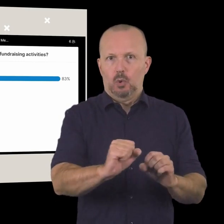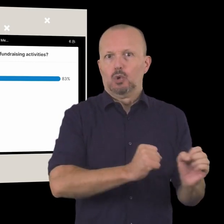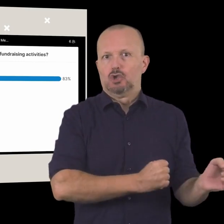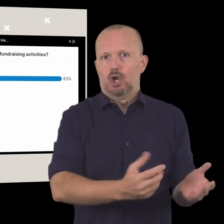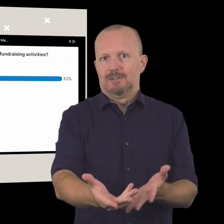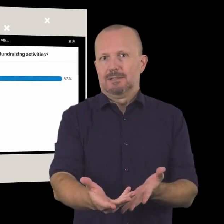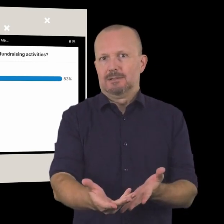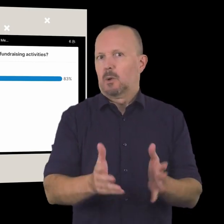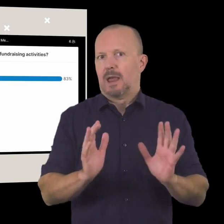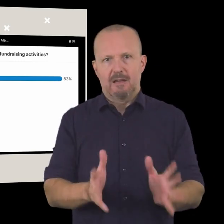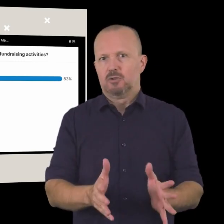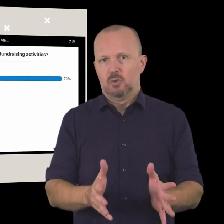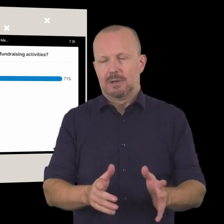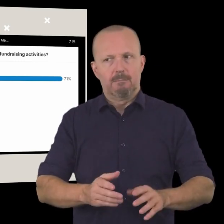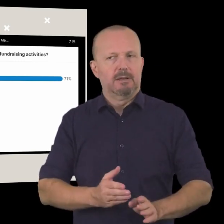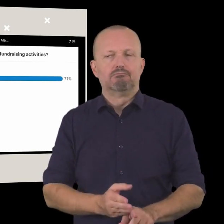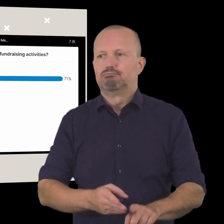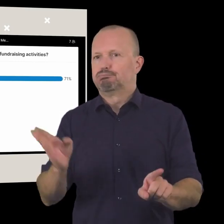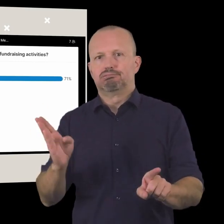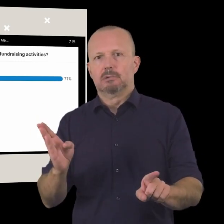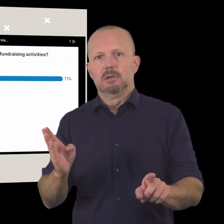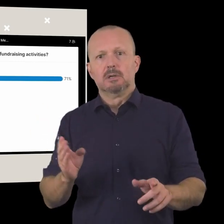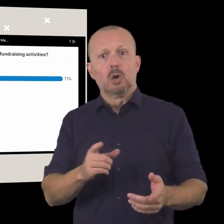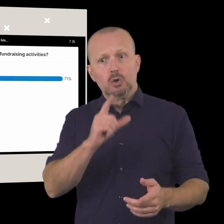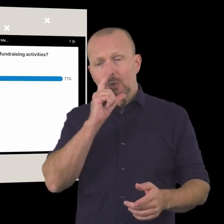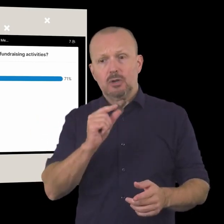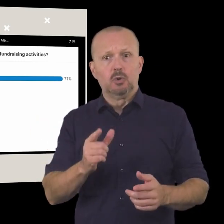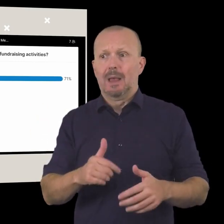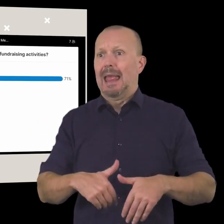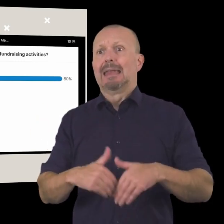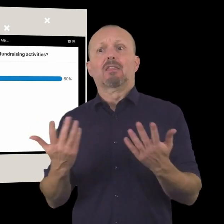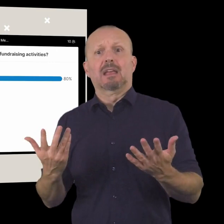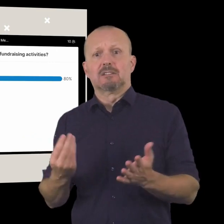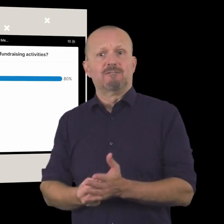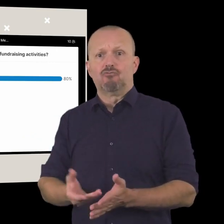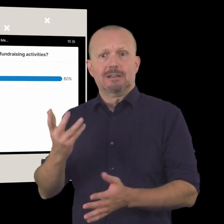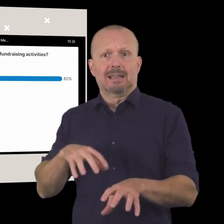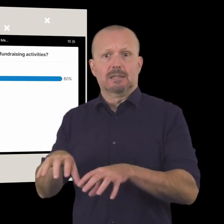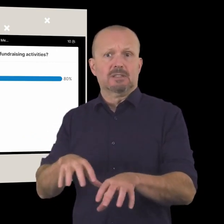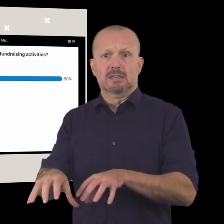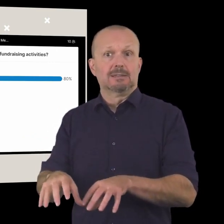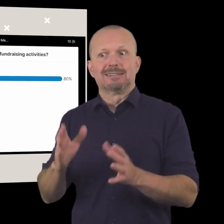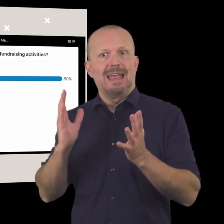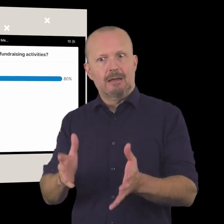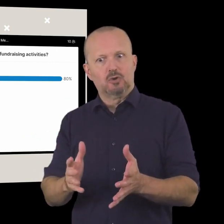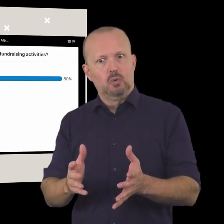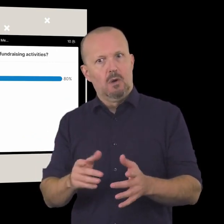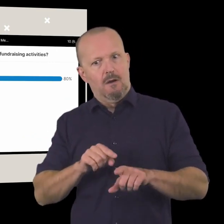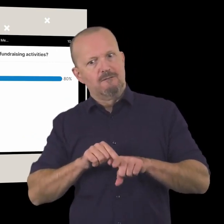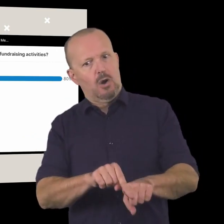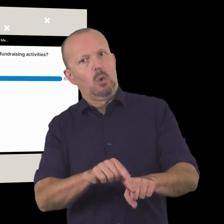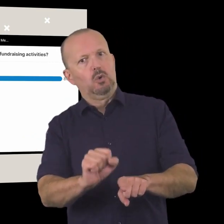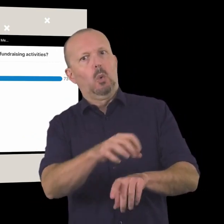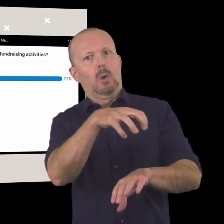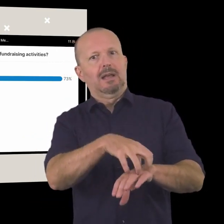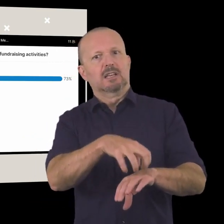to the services that you offer so that's where i think the opportunity is in that you can do anything as a fundraising activity it doesn't have